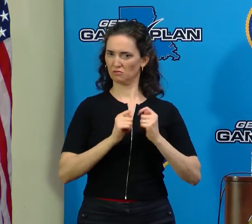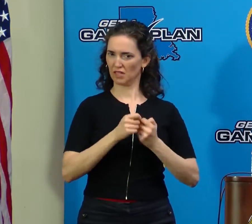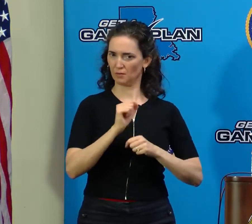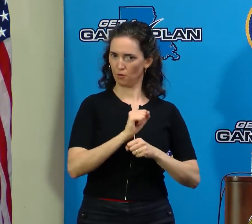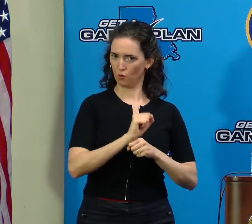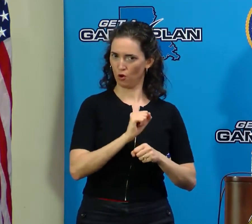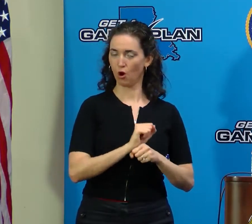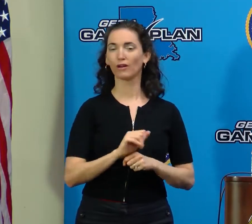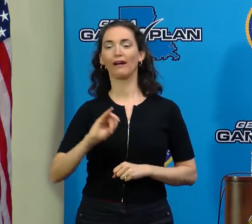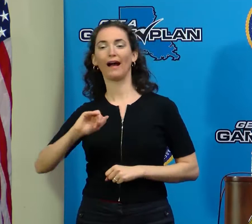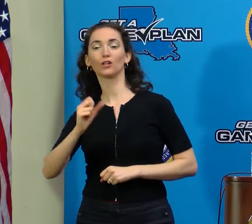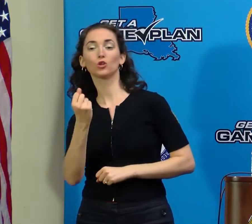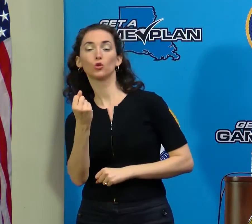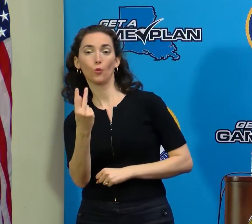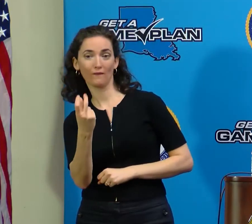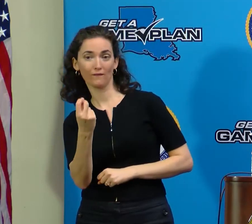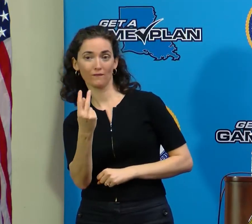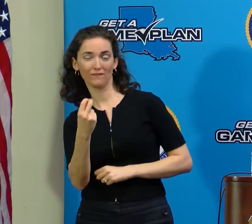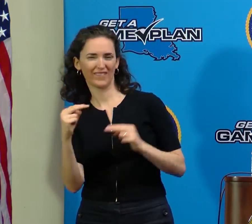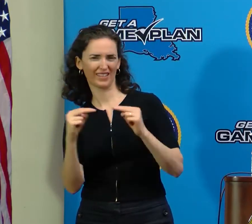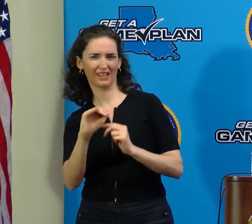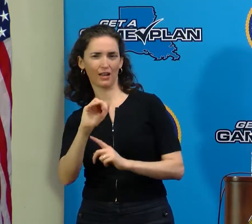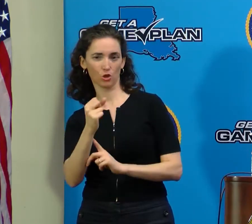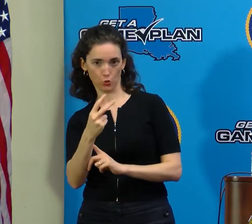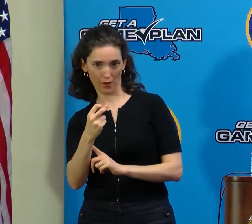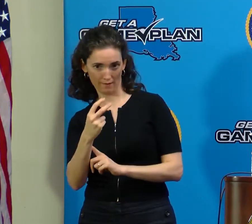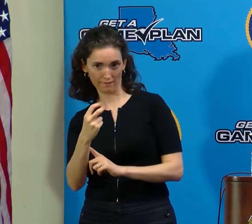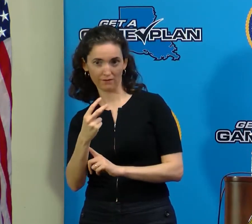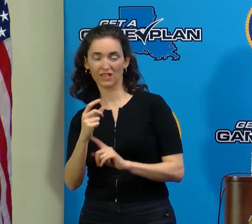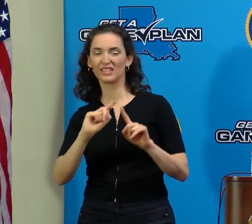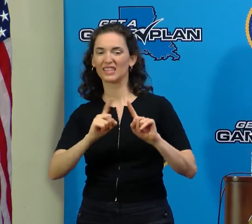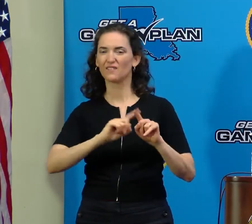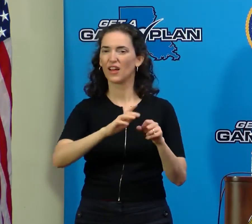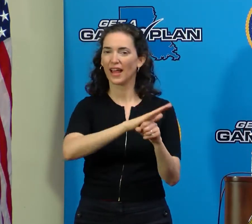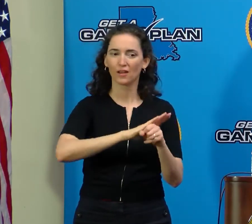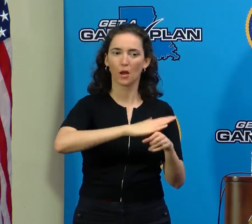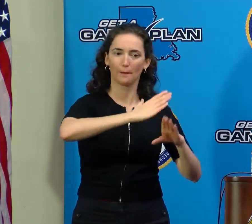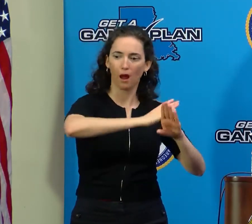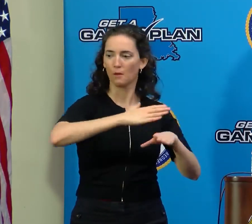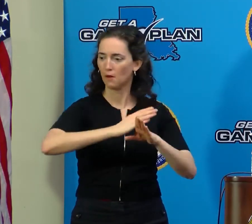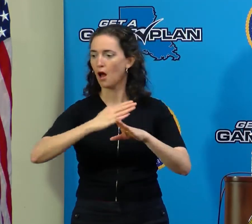portions of I-12 that are blocked in multiple areas.